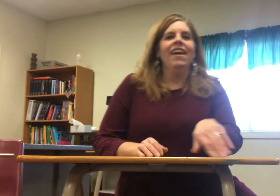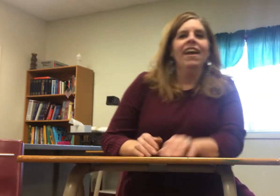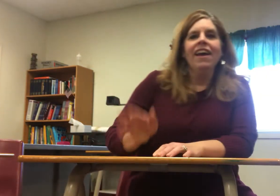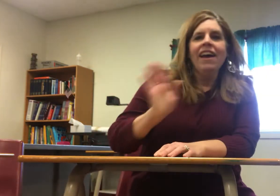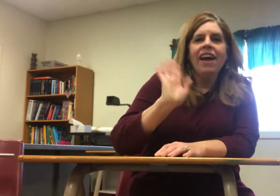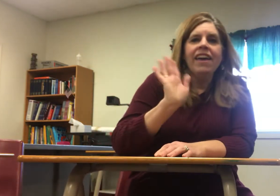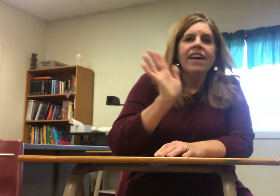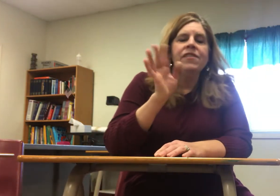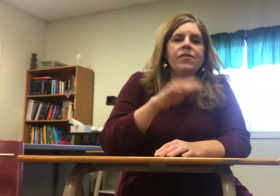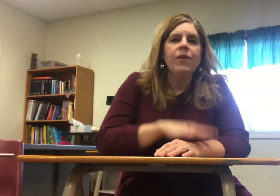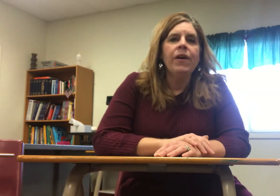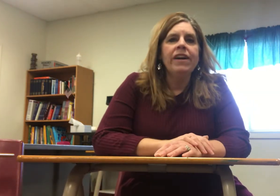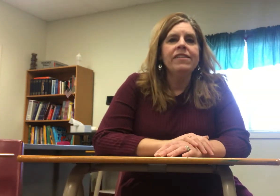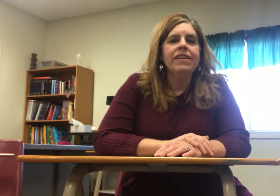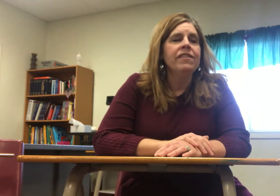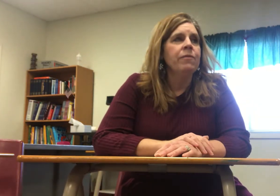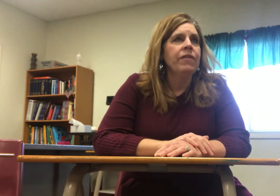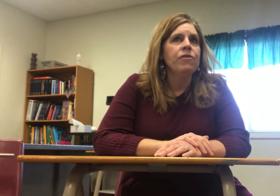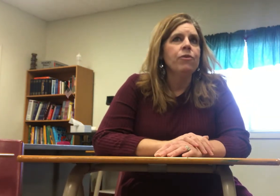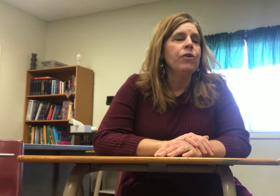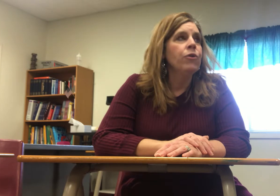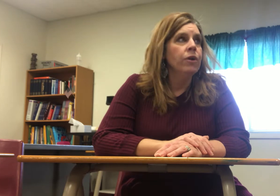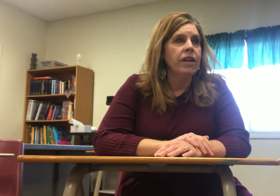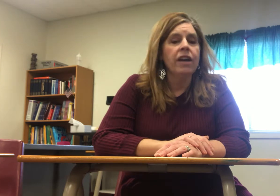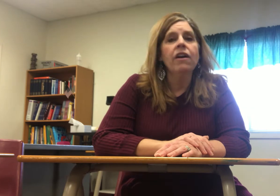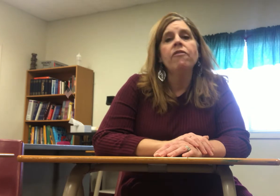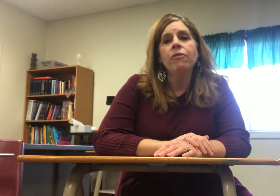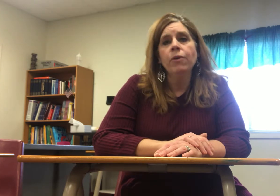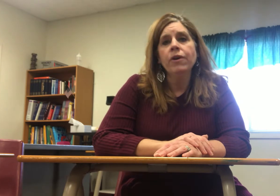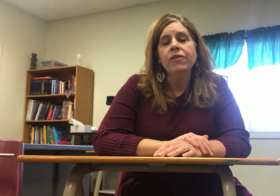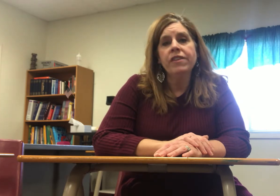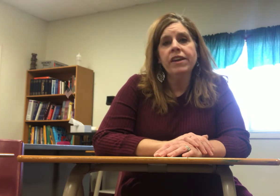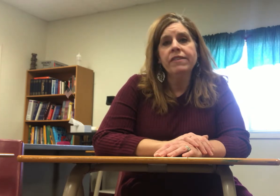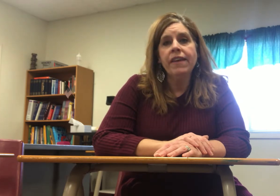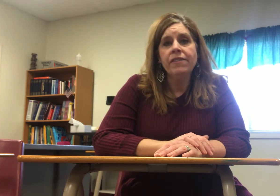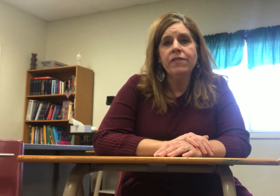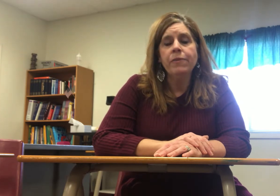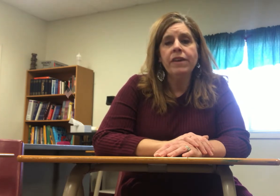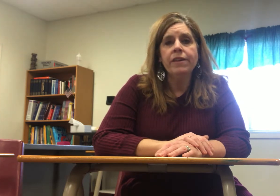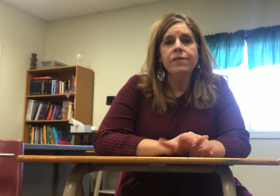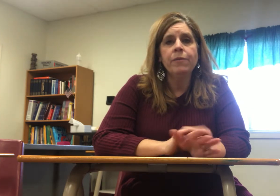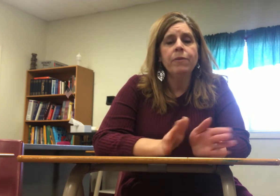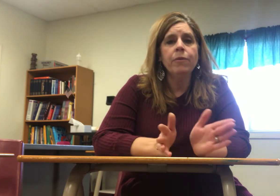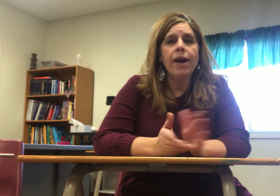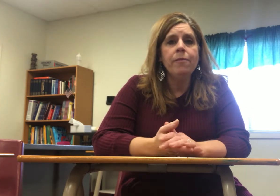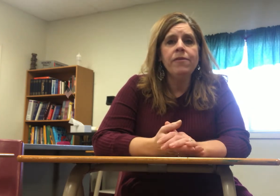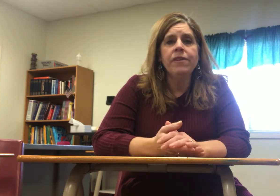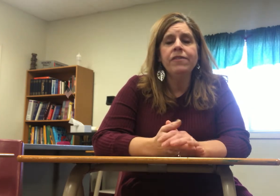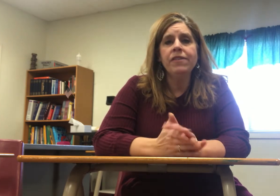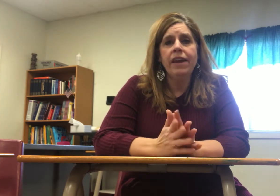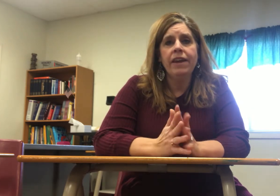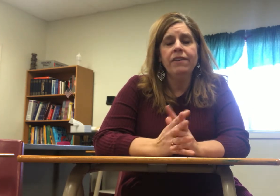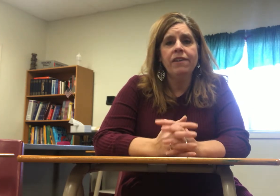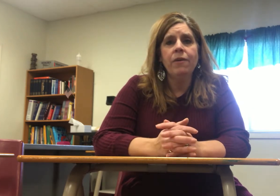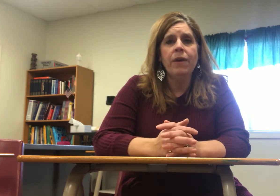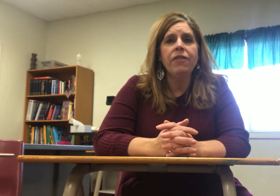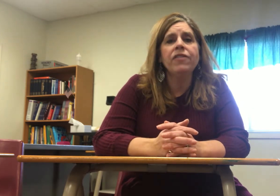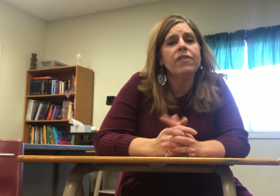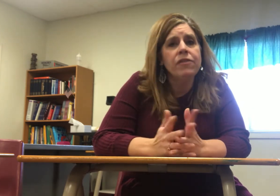hi guys so I decided to make this recording for today's lesson because some people were absent and I think that this is